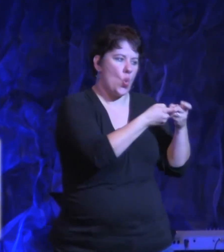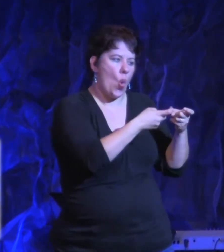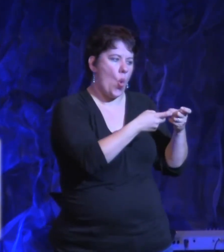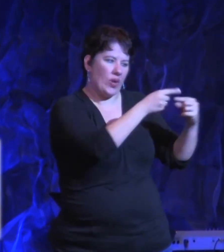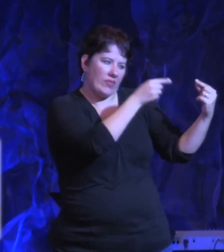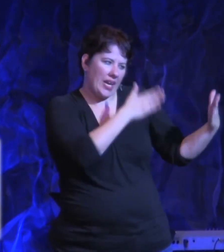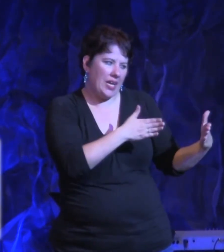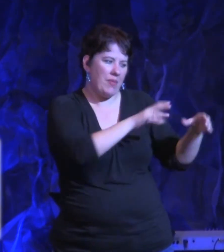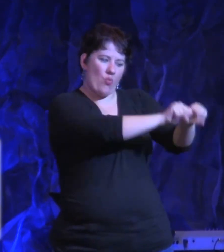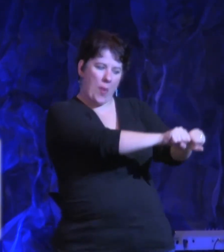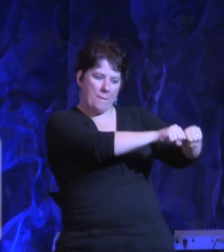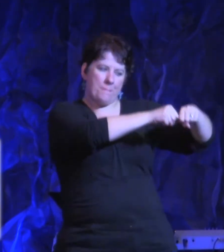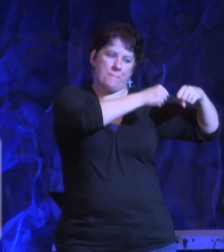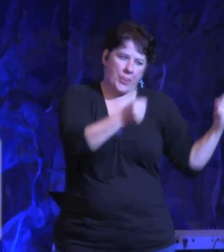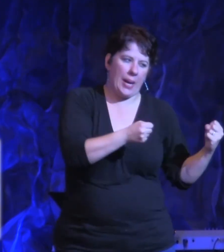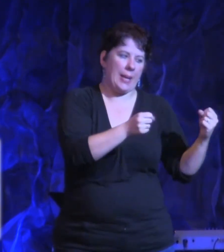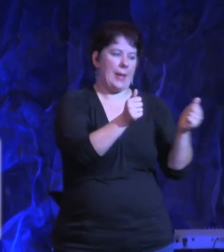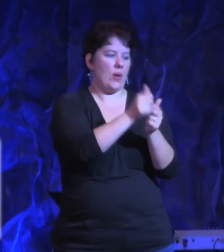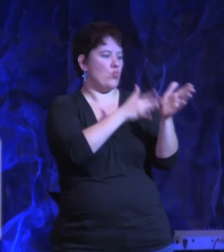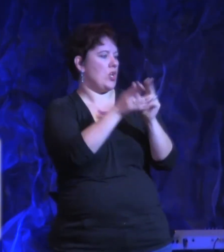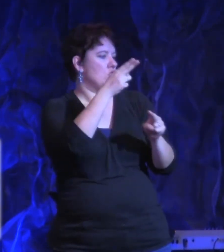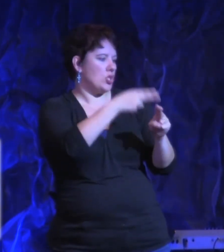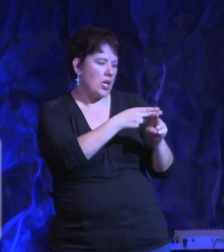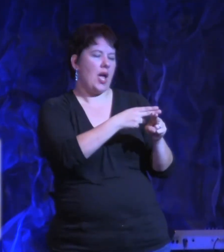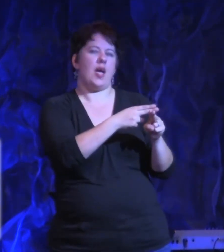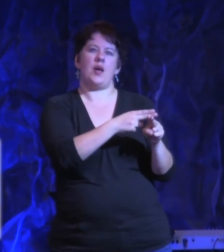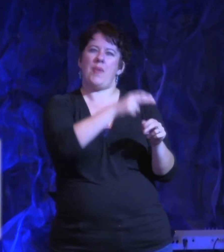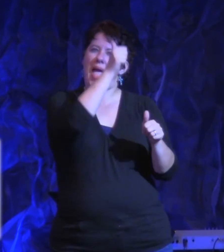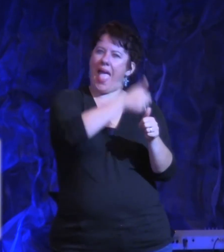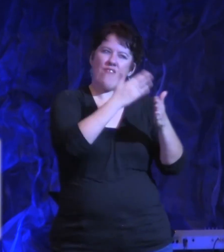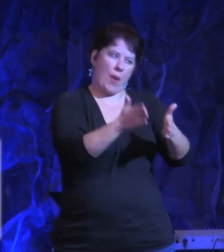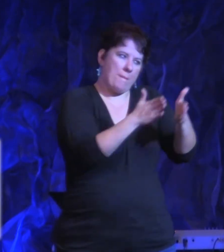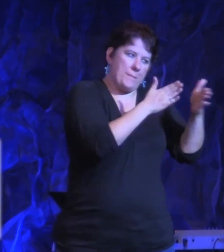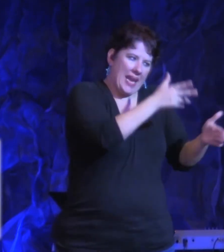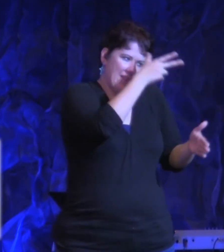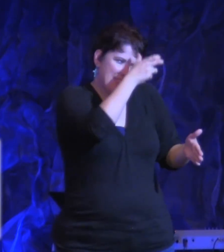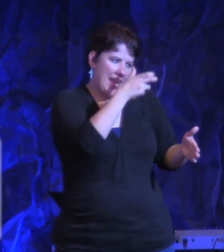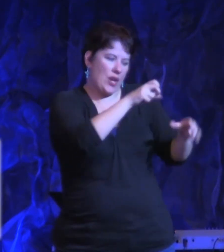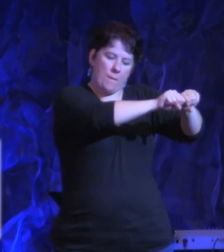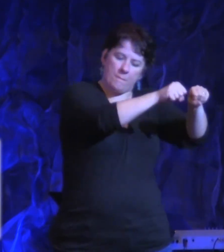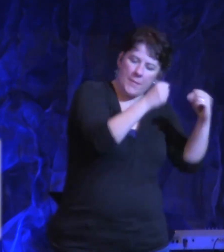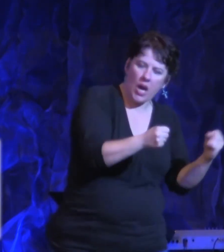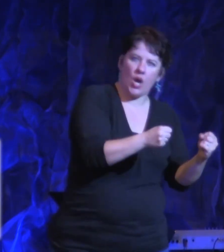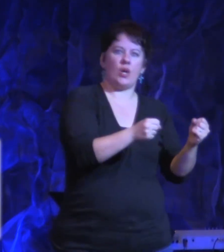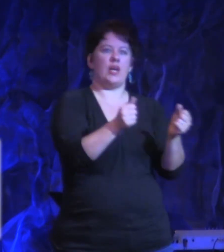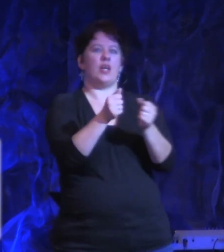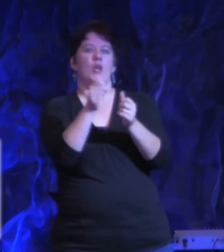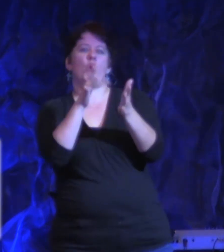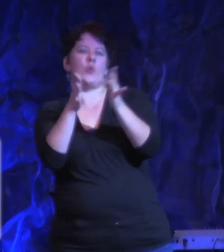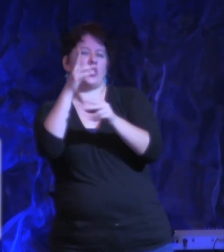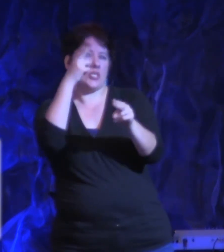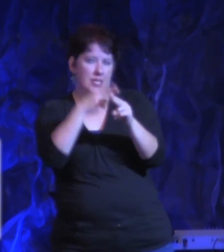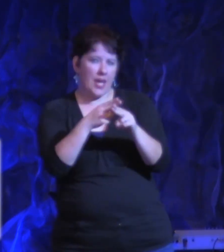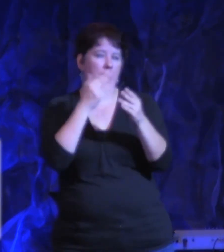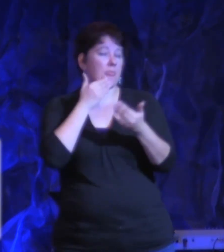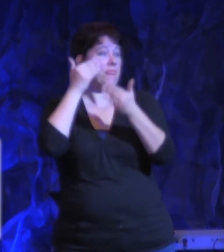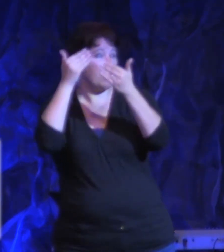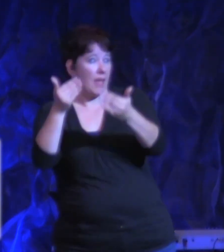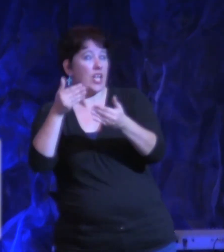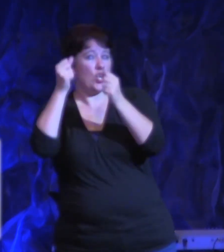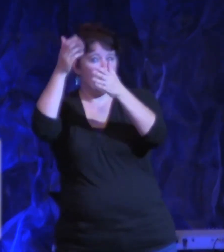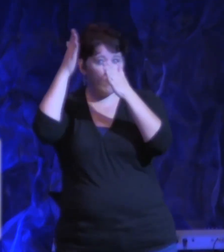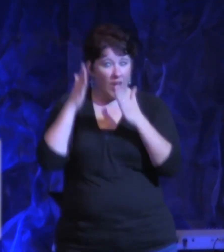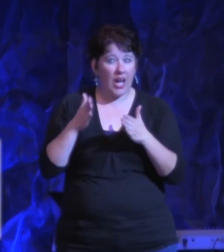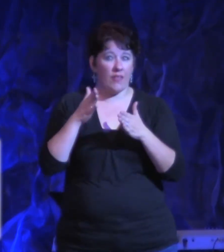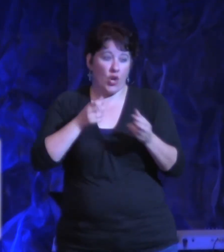Jesus. I declare that every plan and tactic of the enemy is broken right now. In Jesus' name, thank You, Father God, that You're liberating